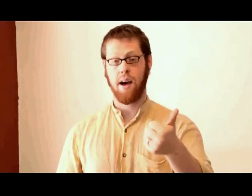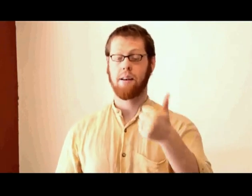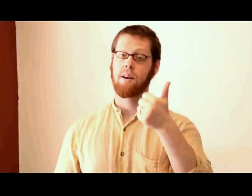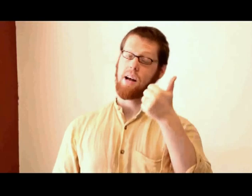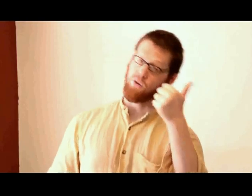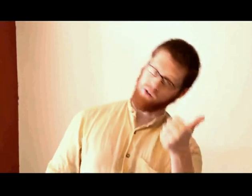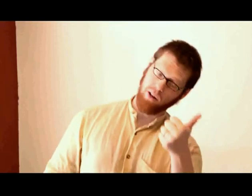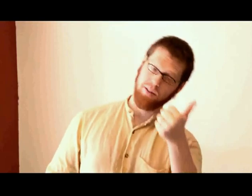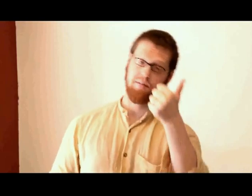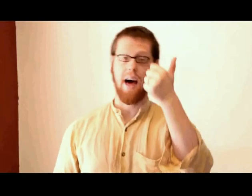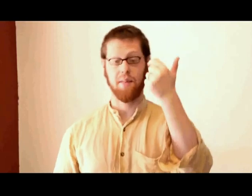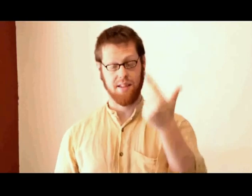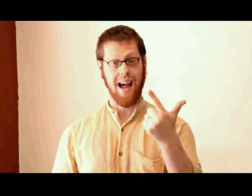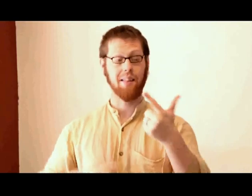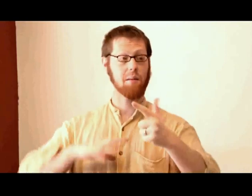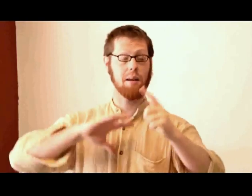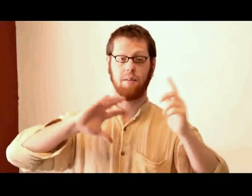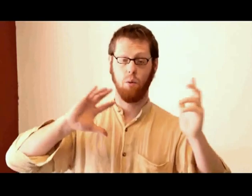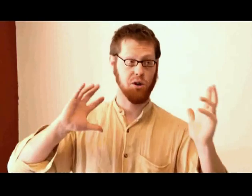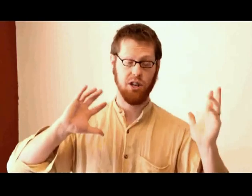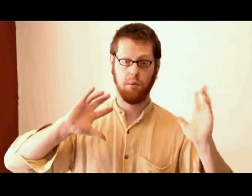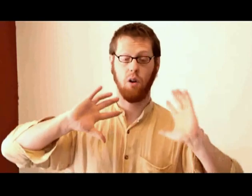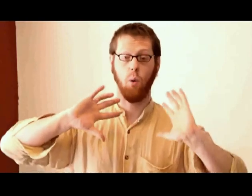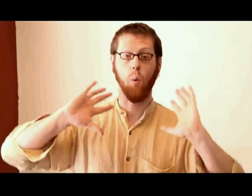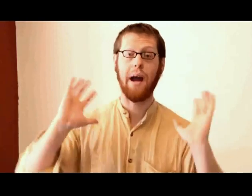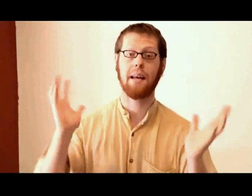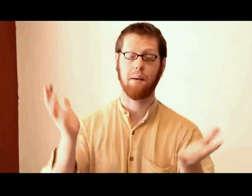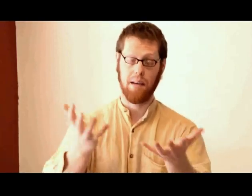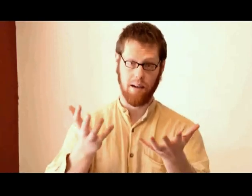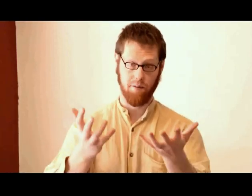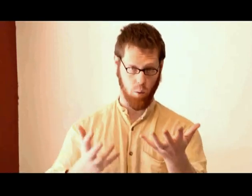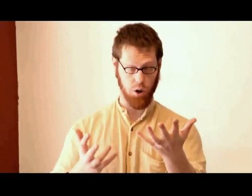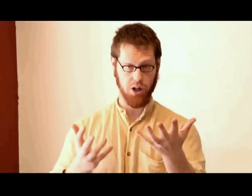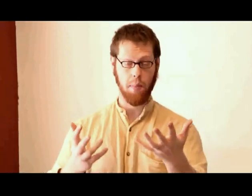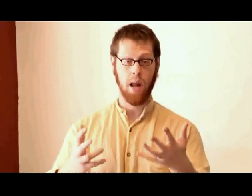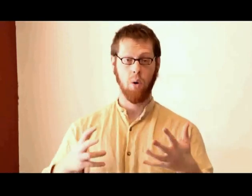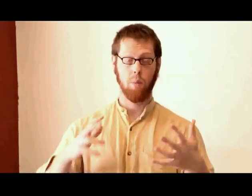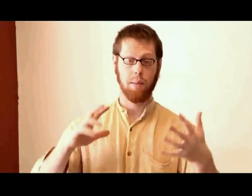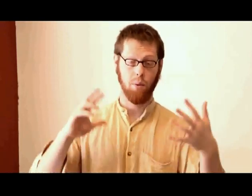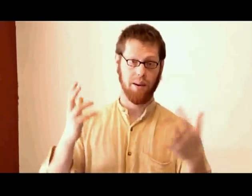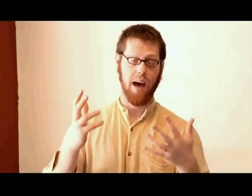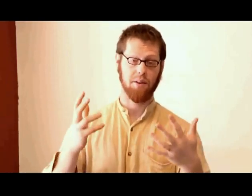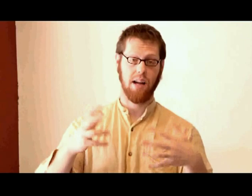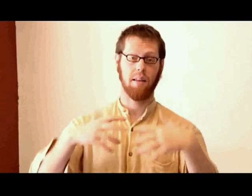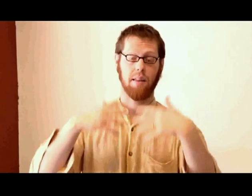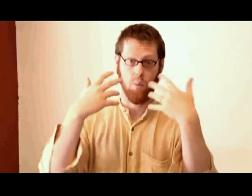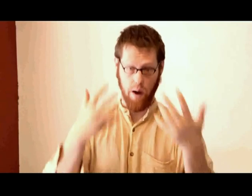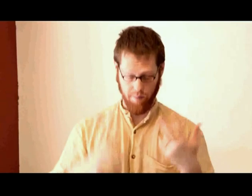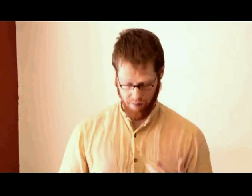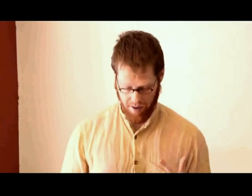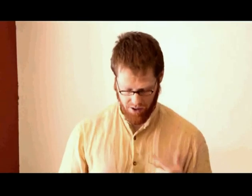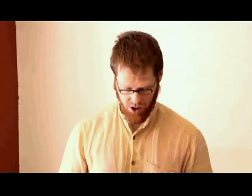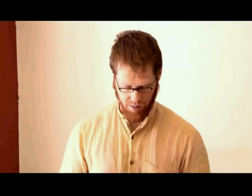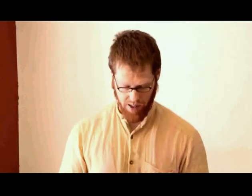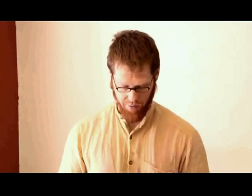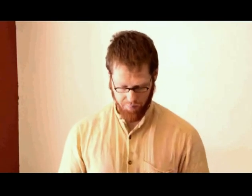divine. As a result of that, this silent meeting for worship called a waiting meeting for worship, where people would gather silently and wait for the message to be given.